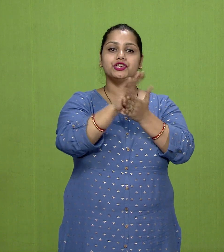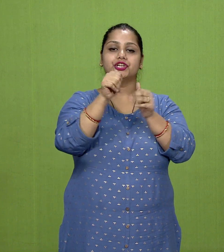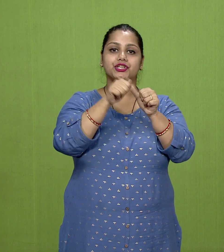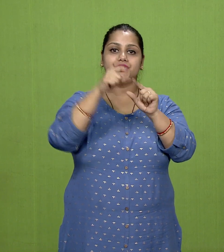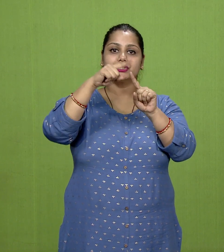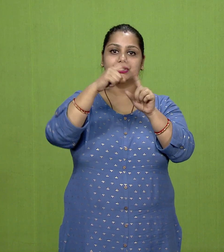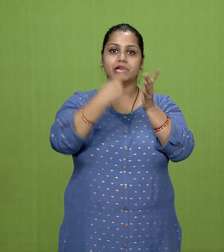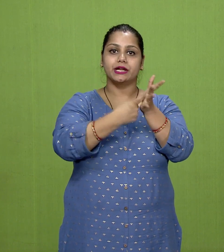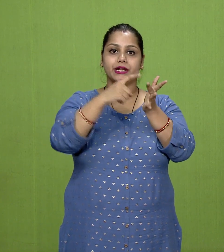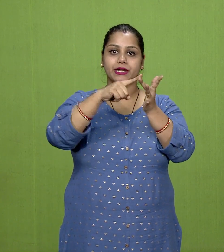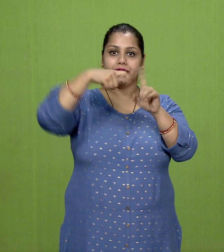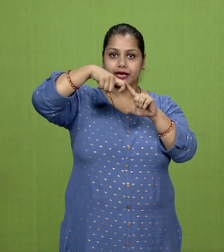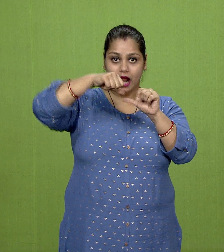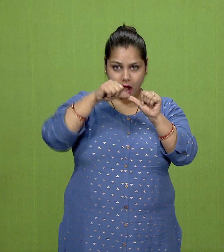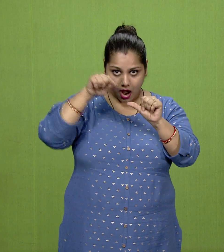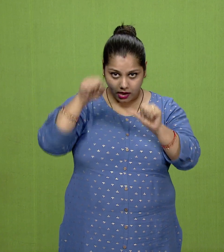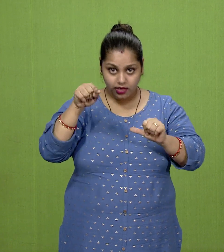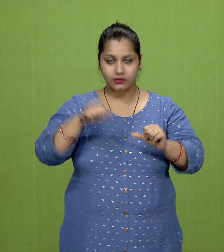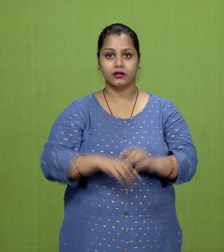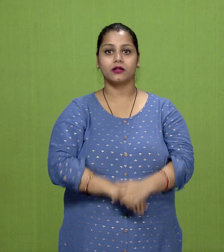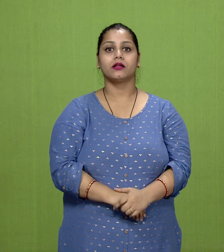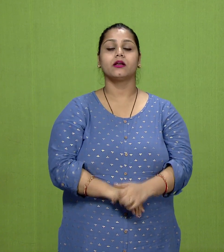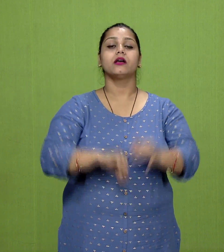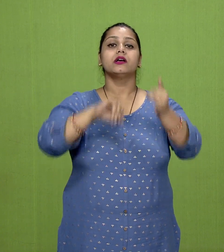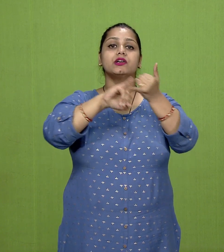Kshatriya.